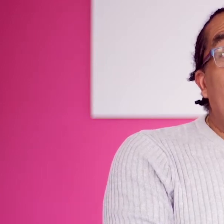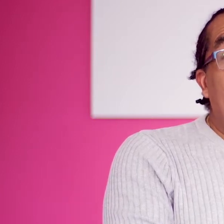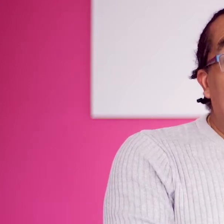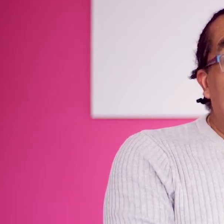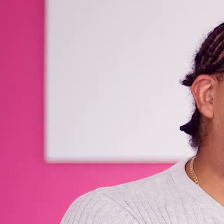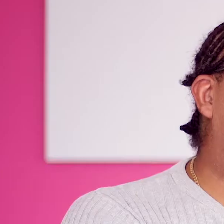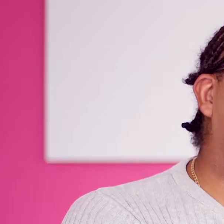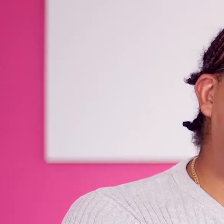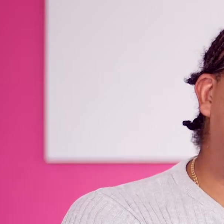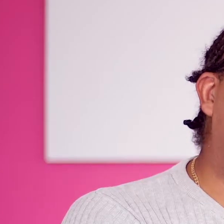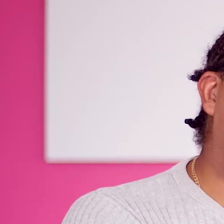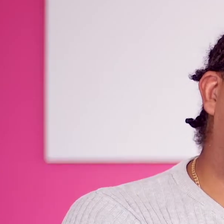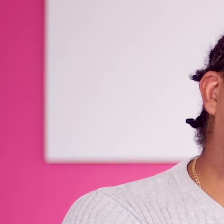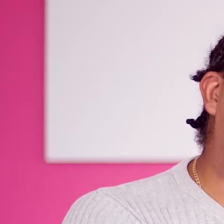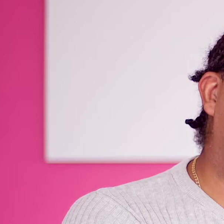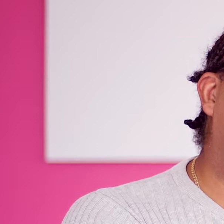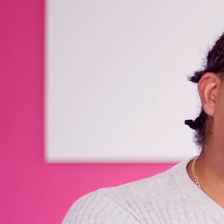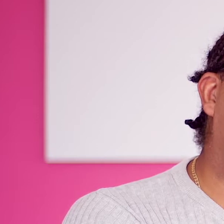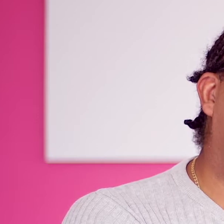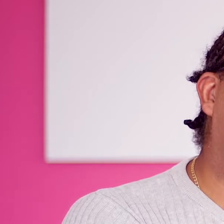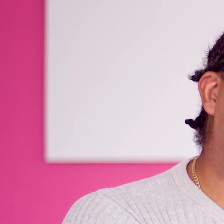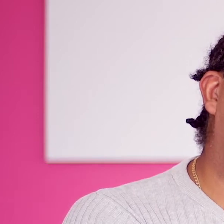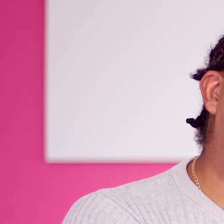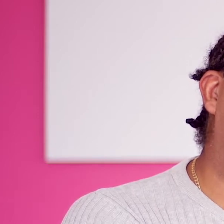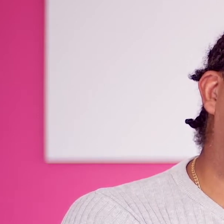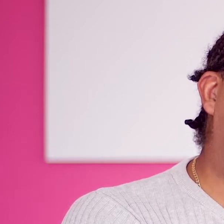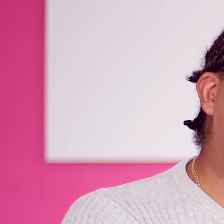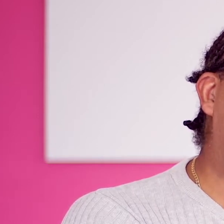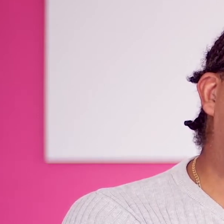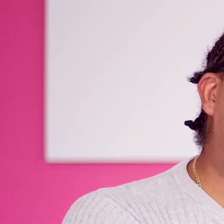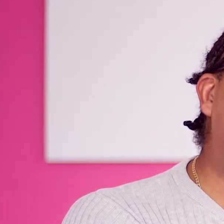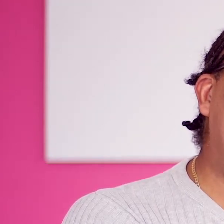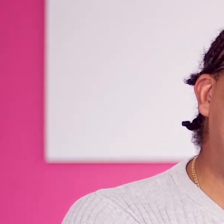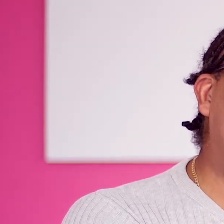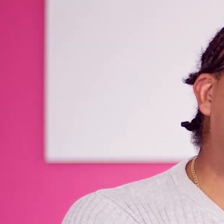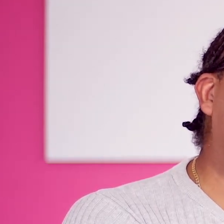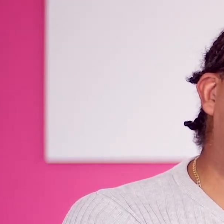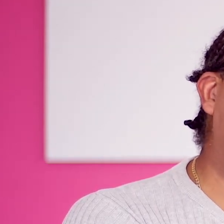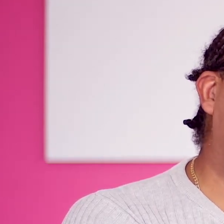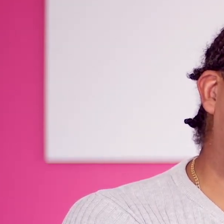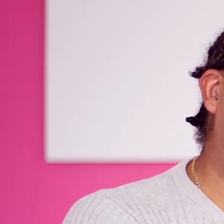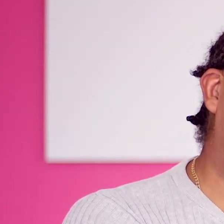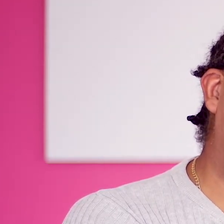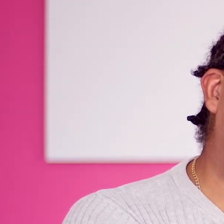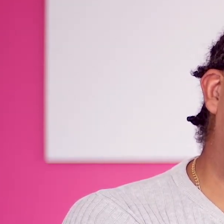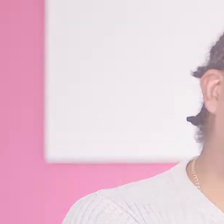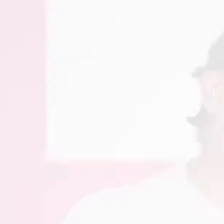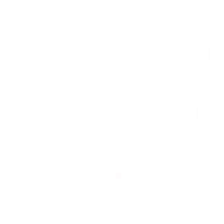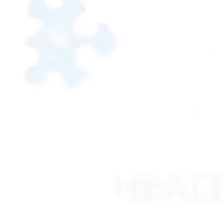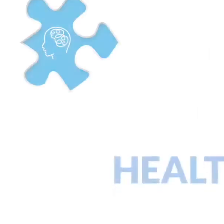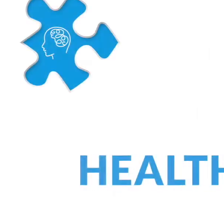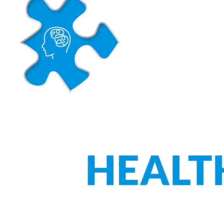been tremendous. Without such intervention we would not have been able to stay afloat and we possibly wouldn't be an existing organisation today.